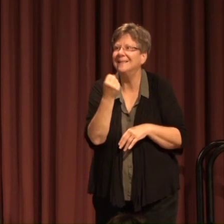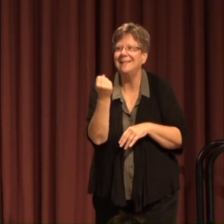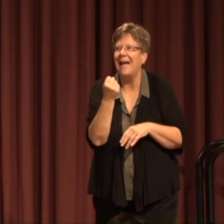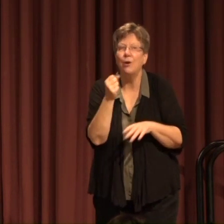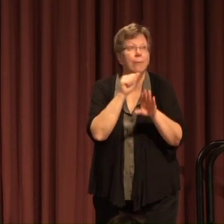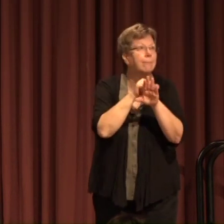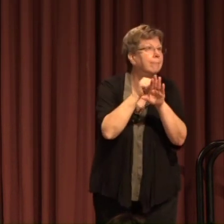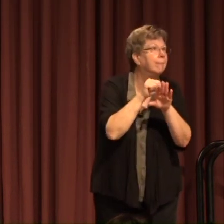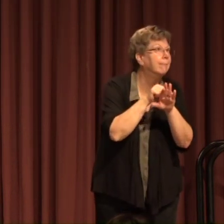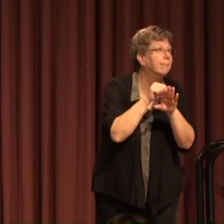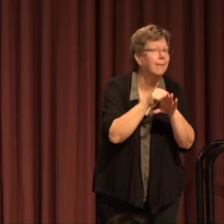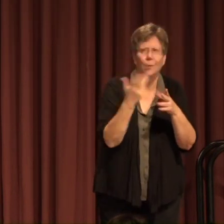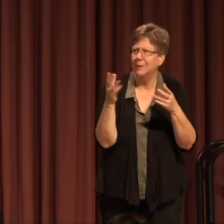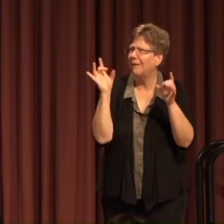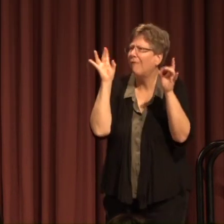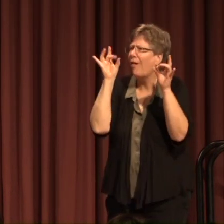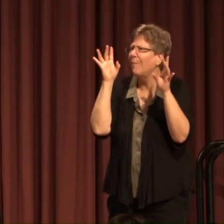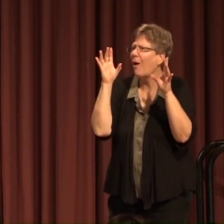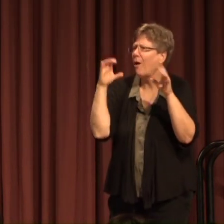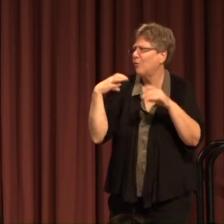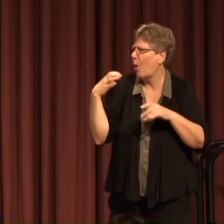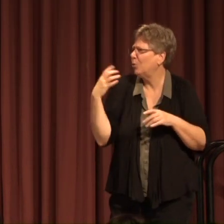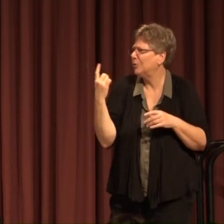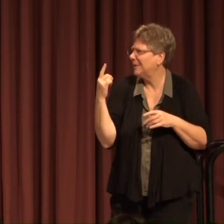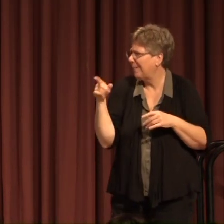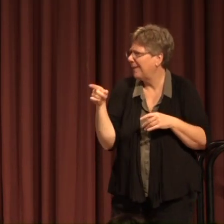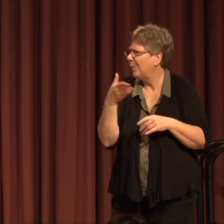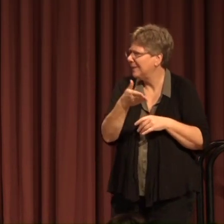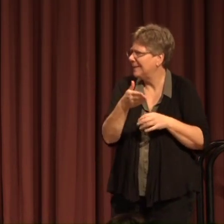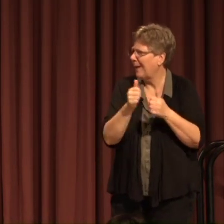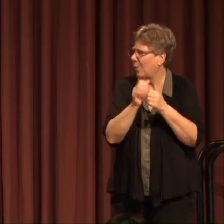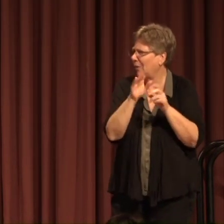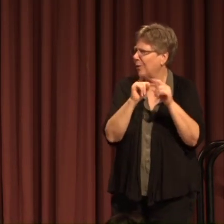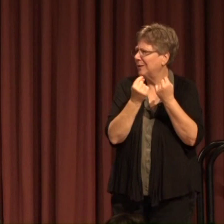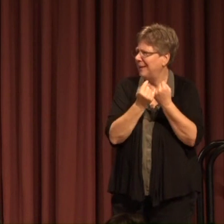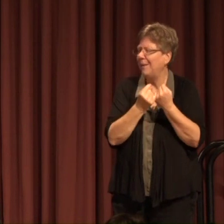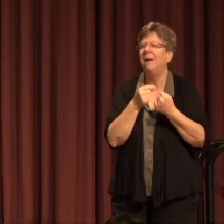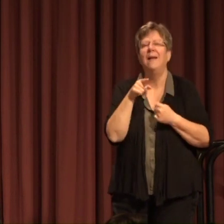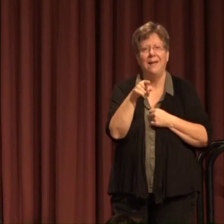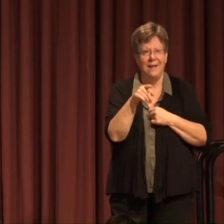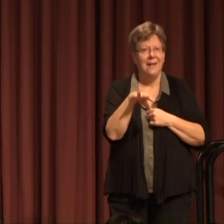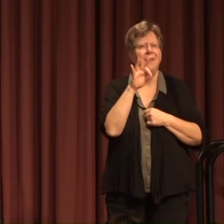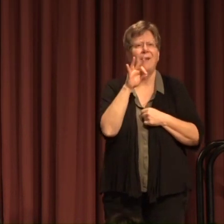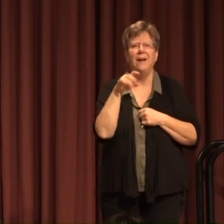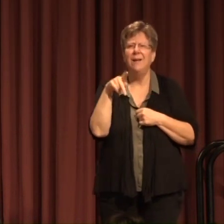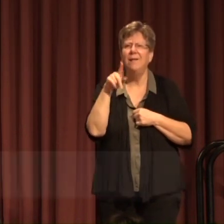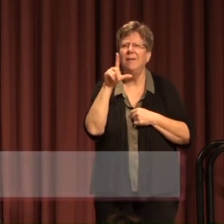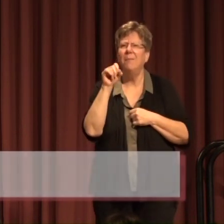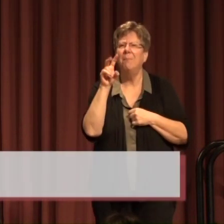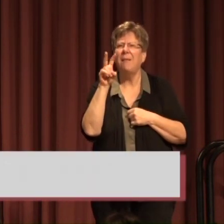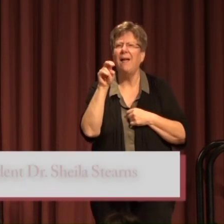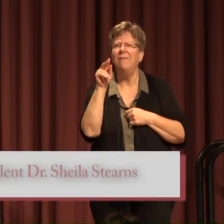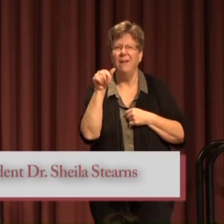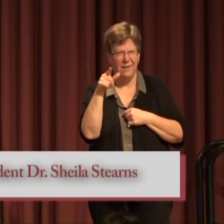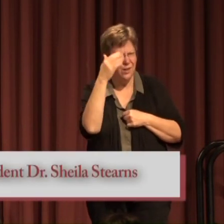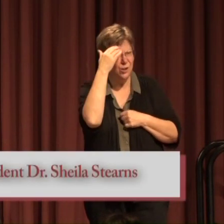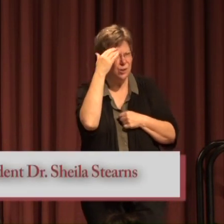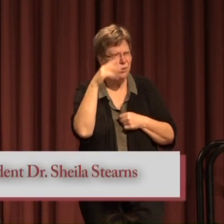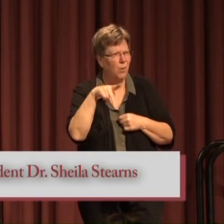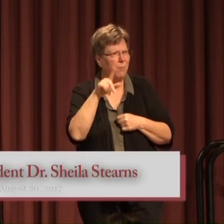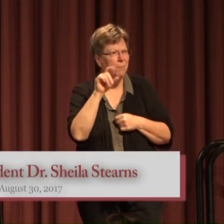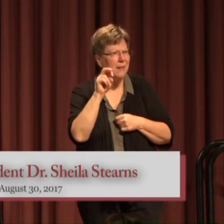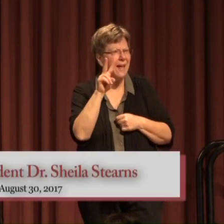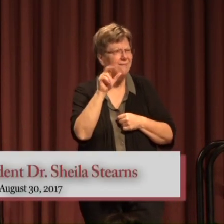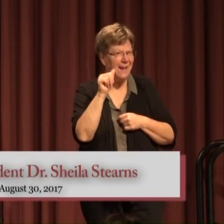Was it a Volleyball coach? Was there with her team? Out in Plevna How many of you knew that Plevna had a high